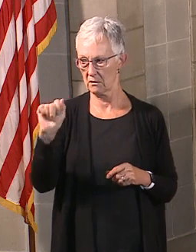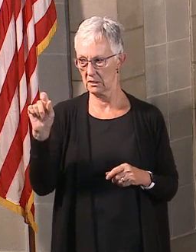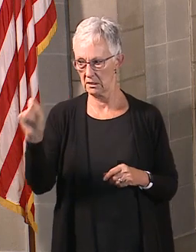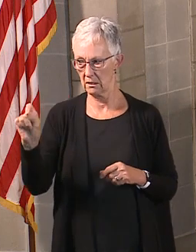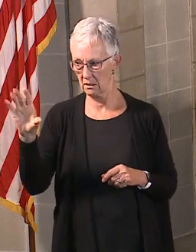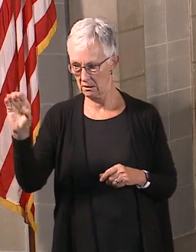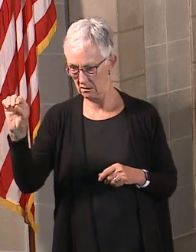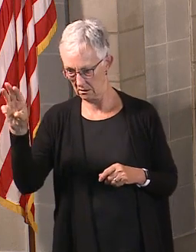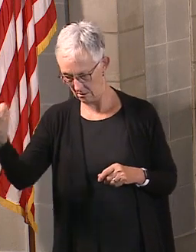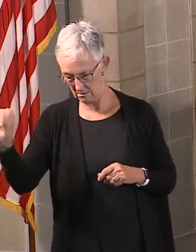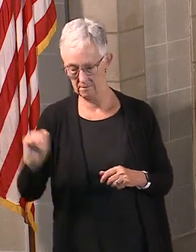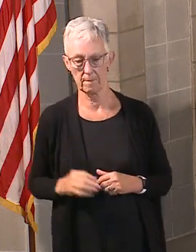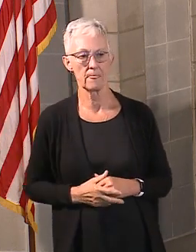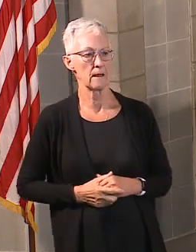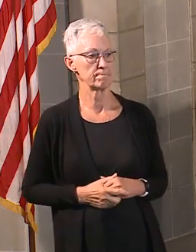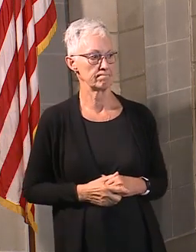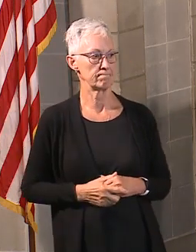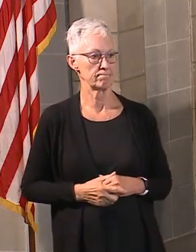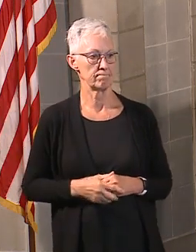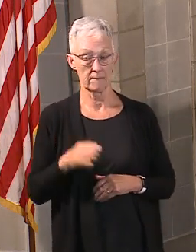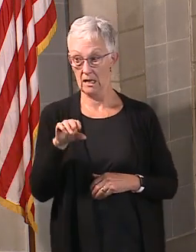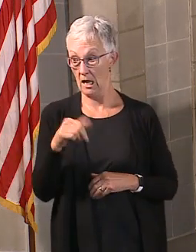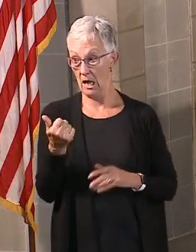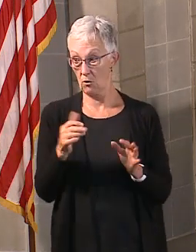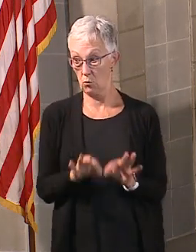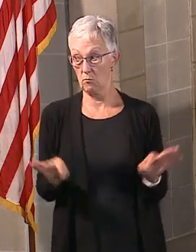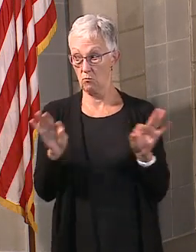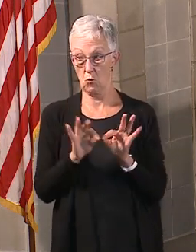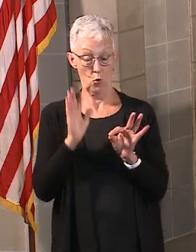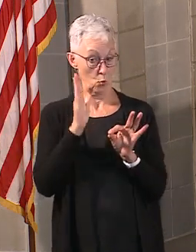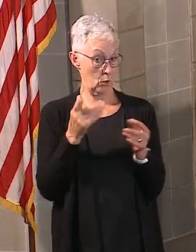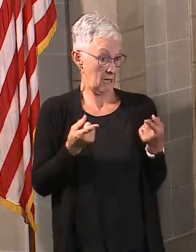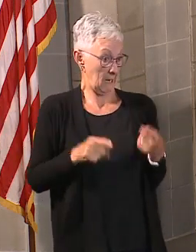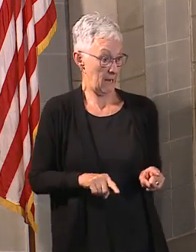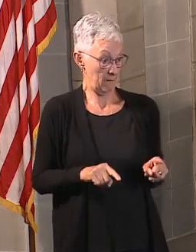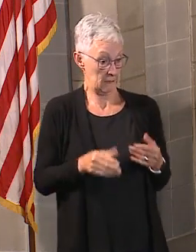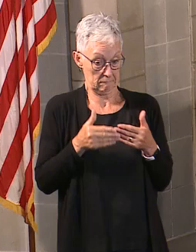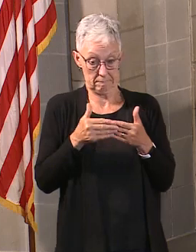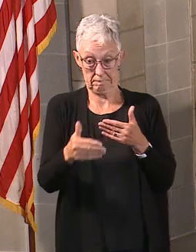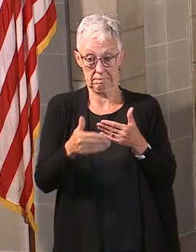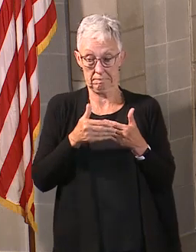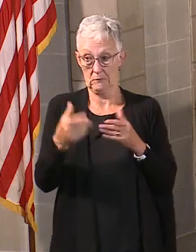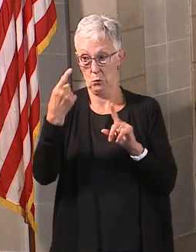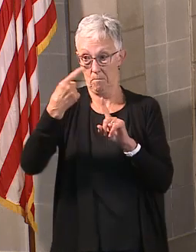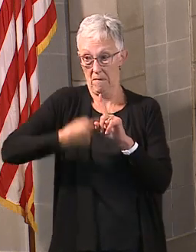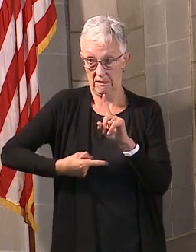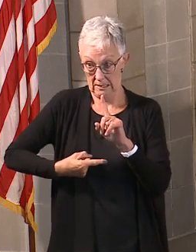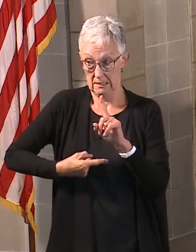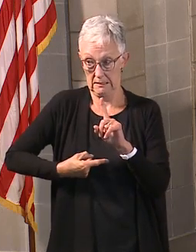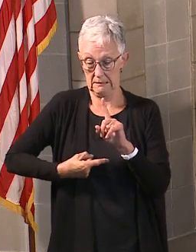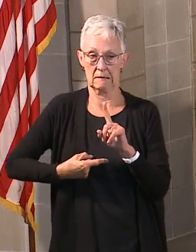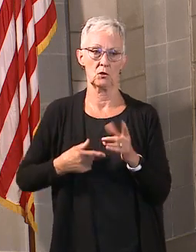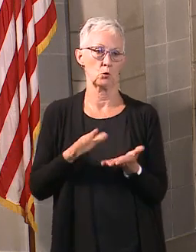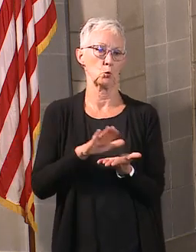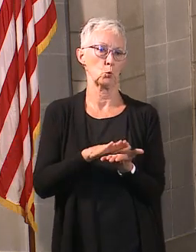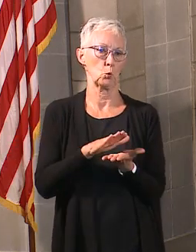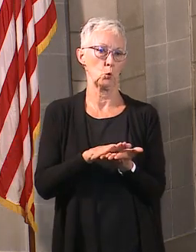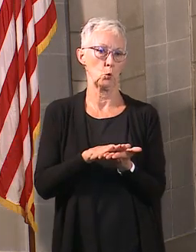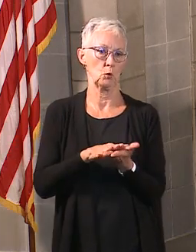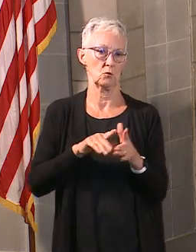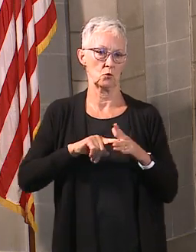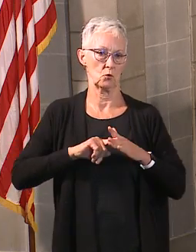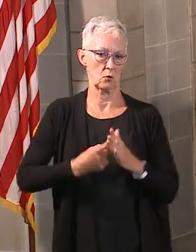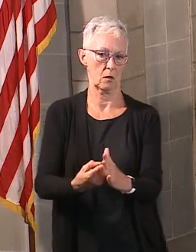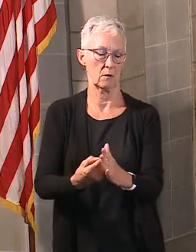other big things that is going to be coming up in about a month or so is back to school. And so over the